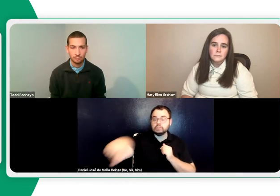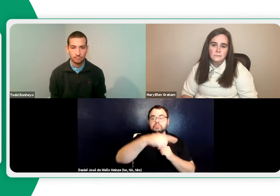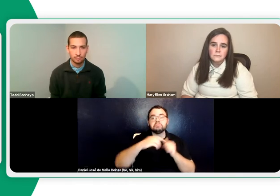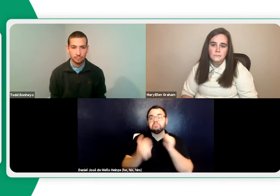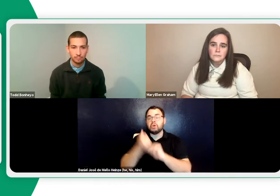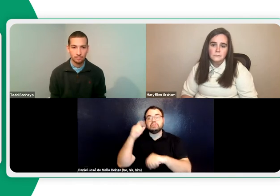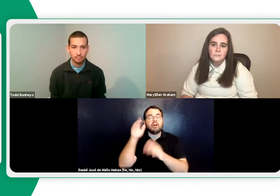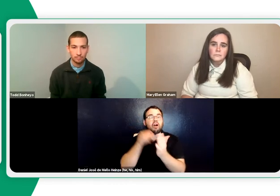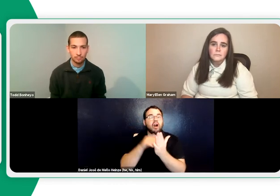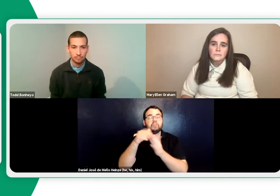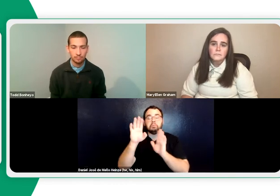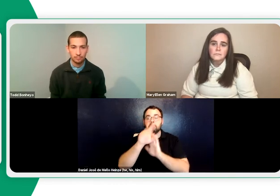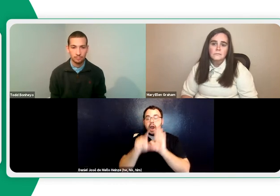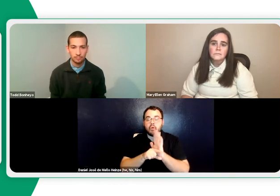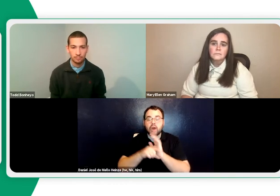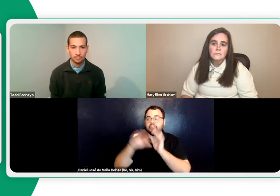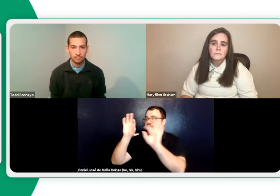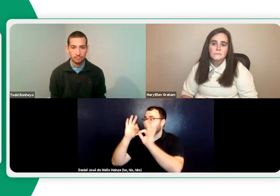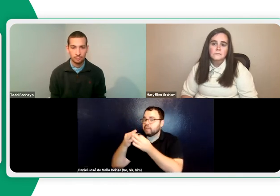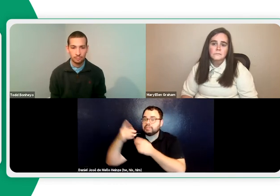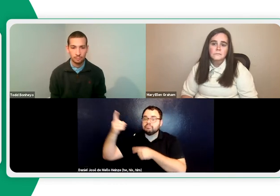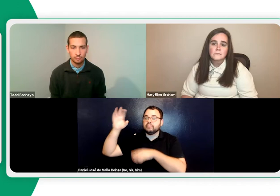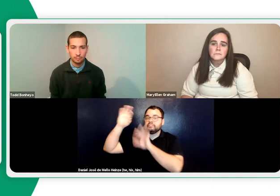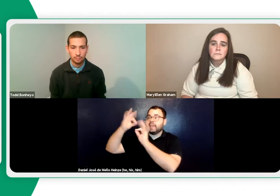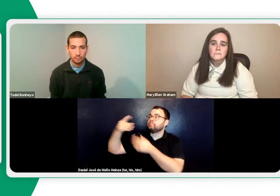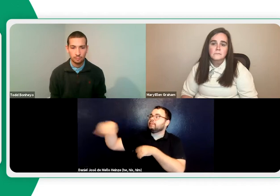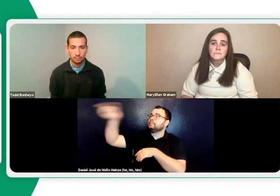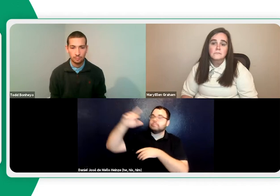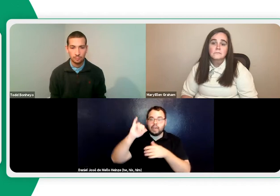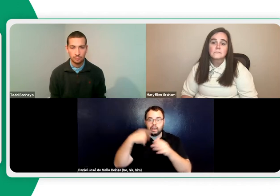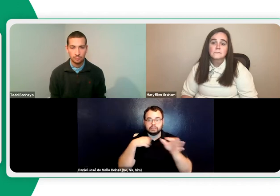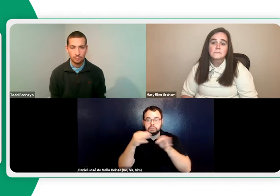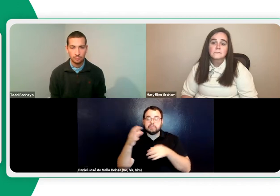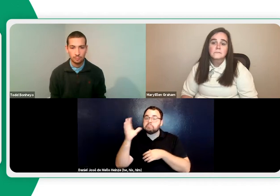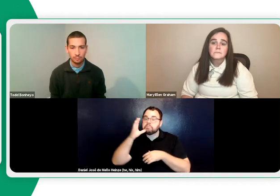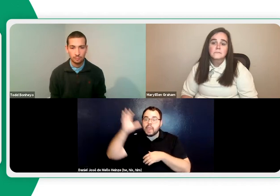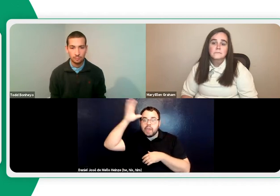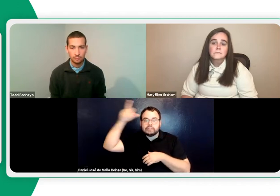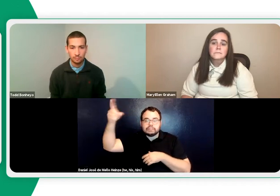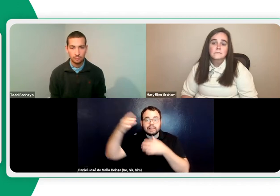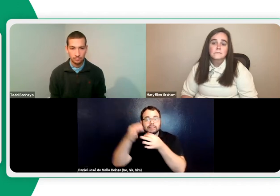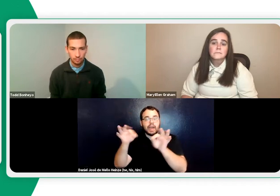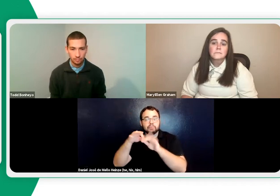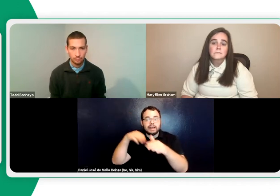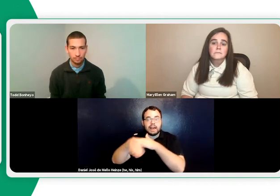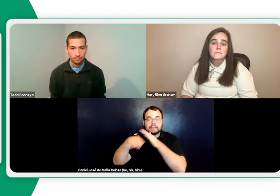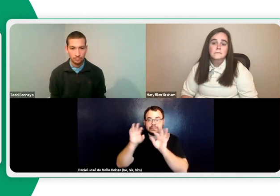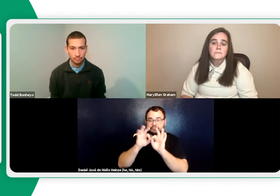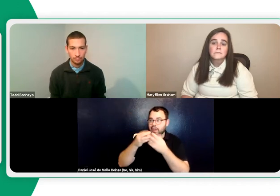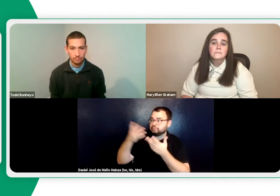A real-life connection. Many students come from backgrounds where their families, like I explained, don't